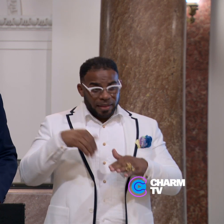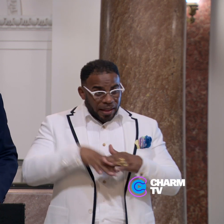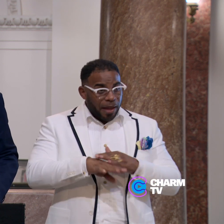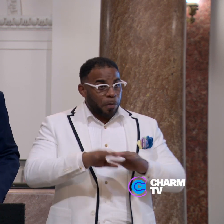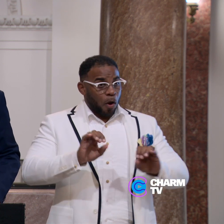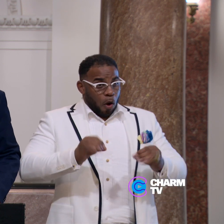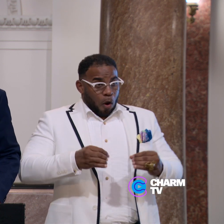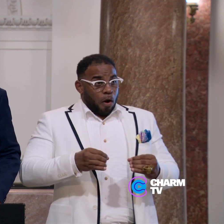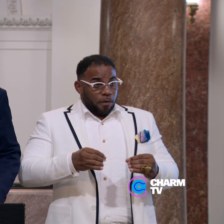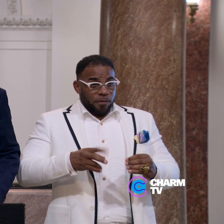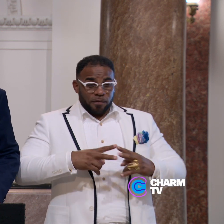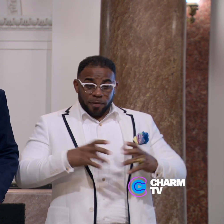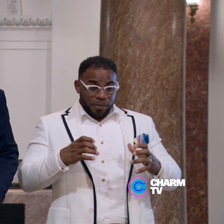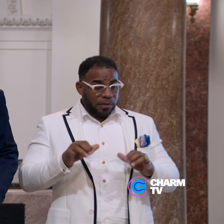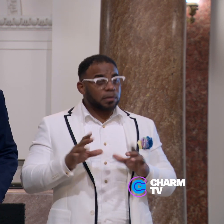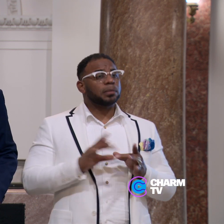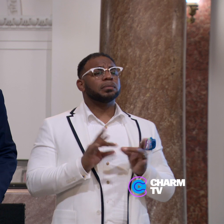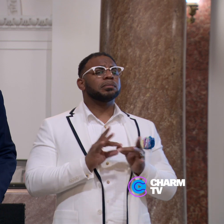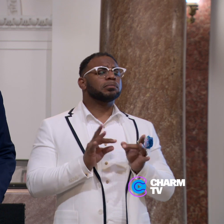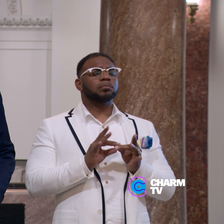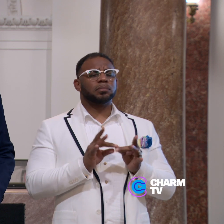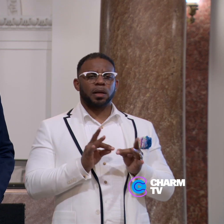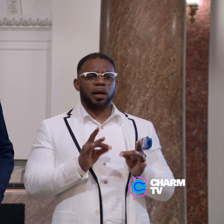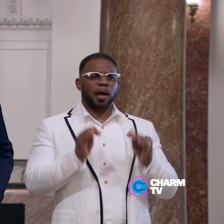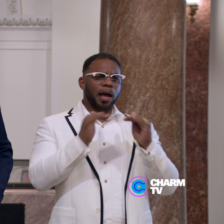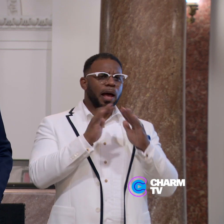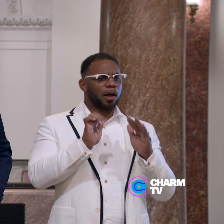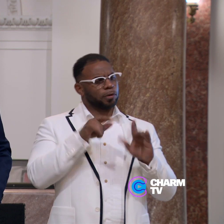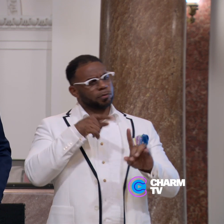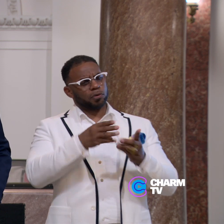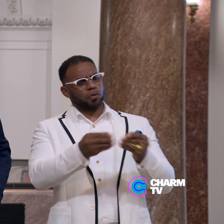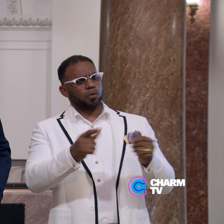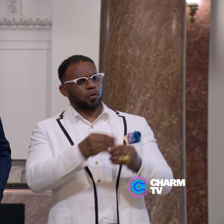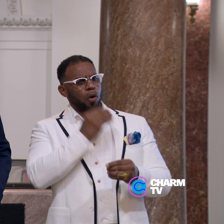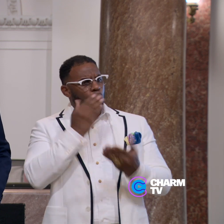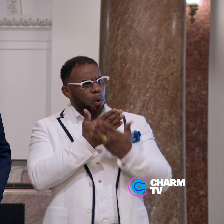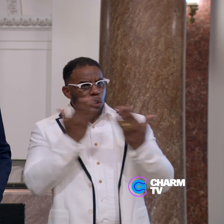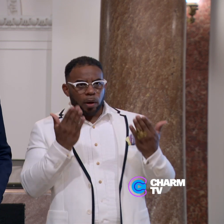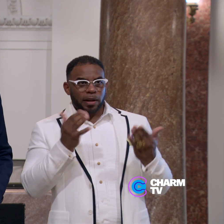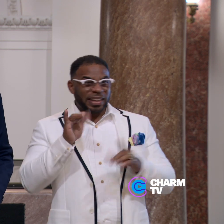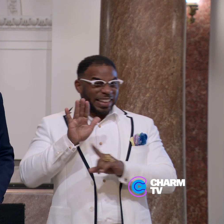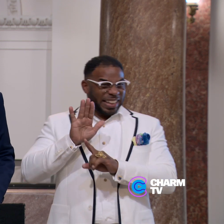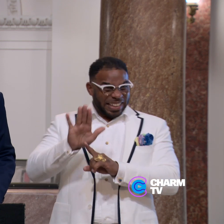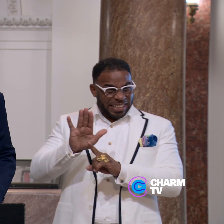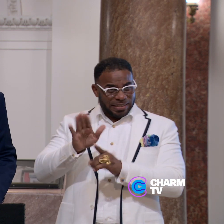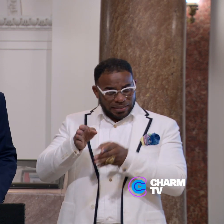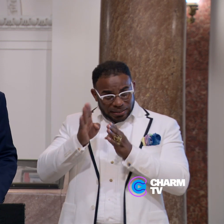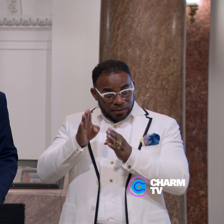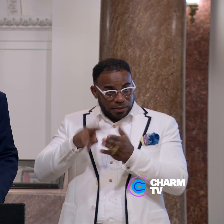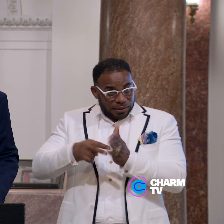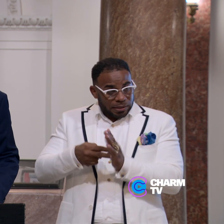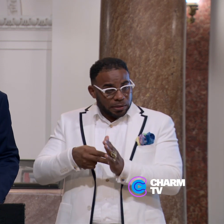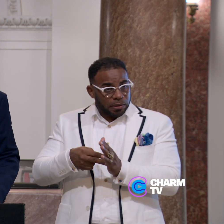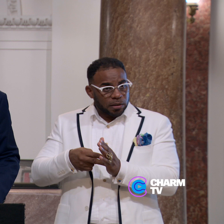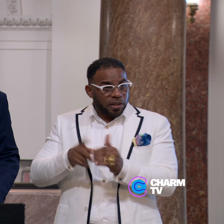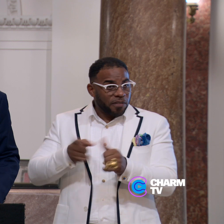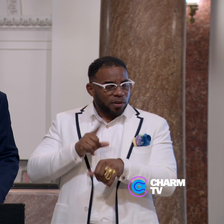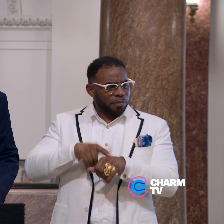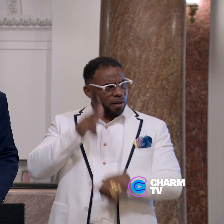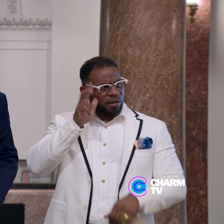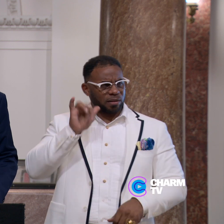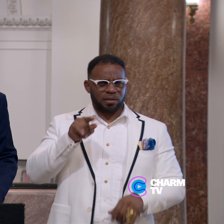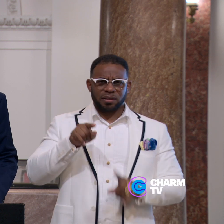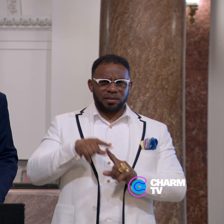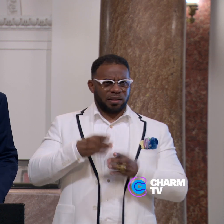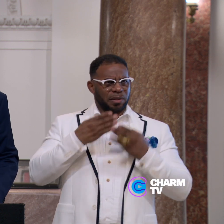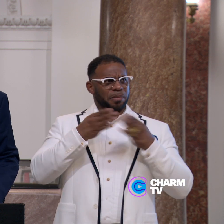office very much saying that housing was the solution to homelessness, and it was his intention, the first time I've heard